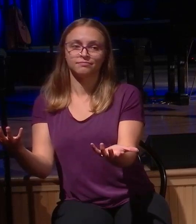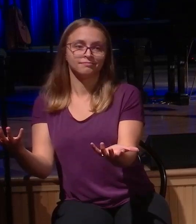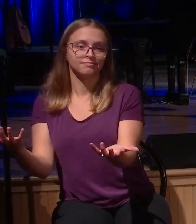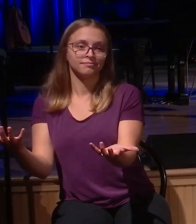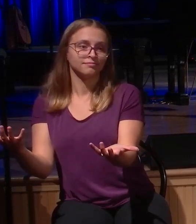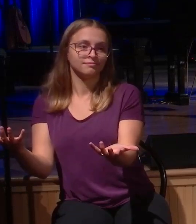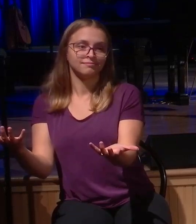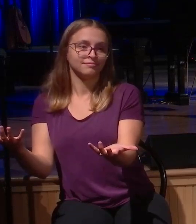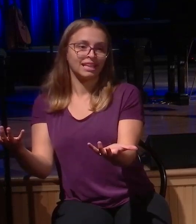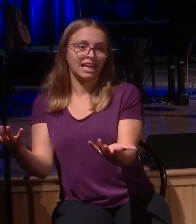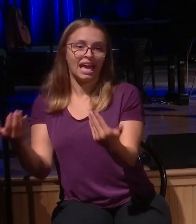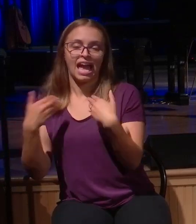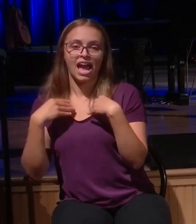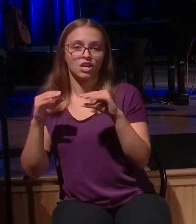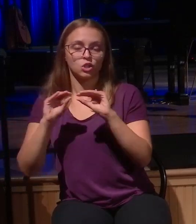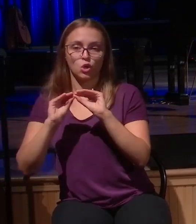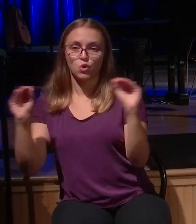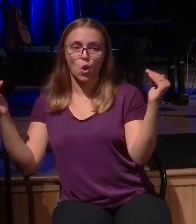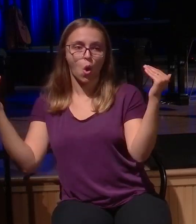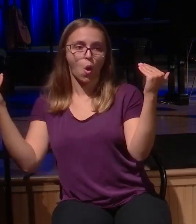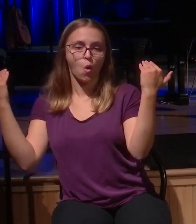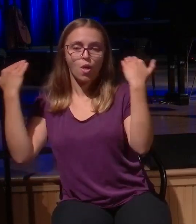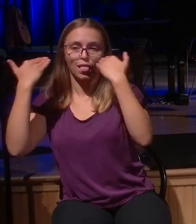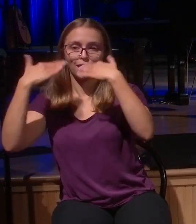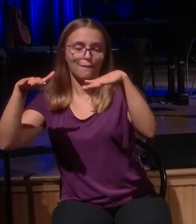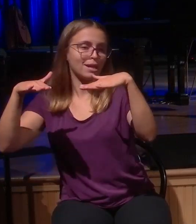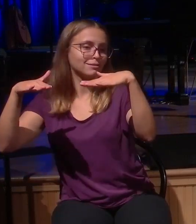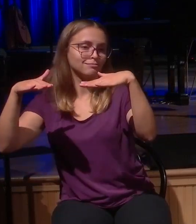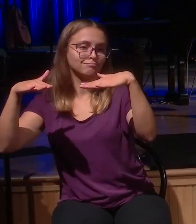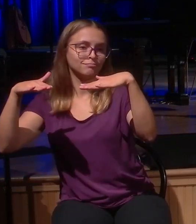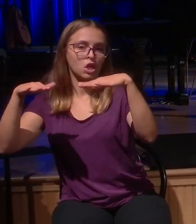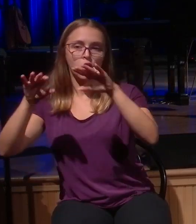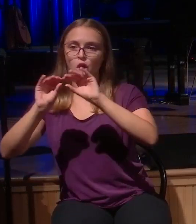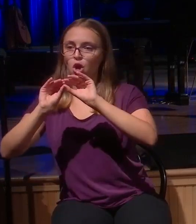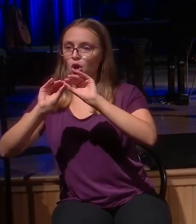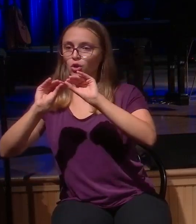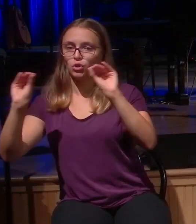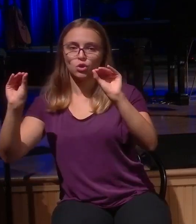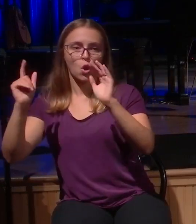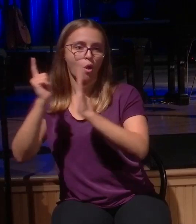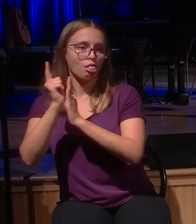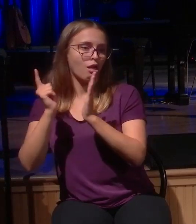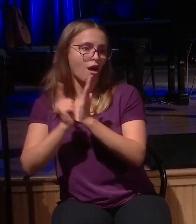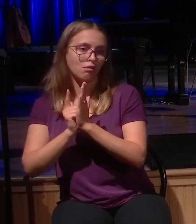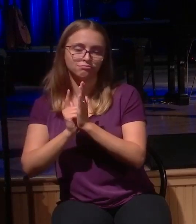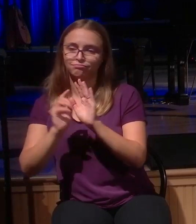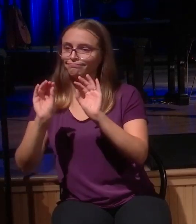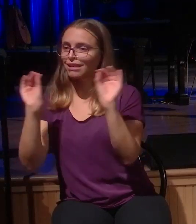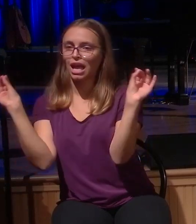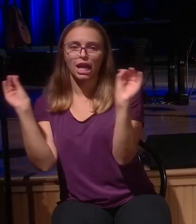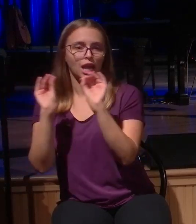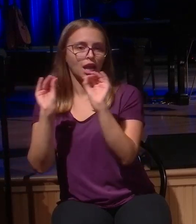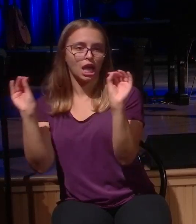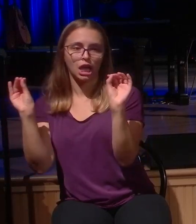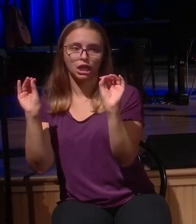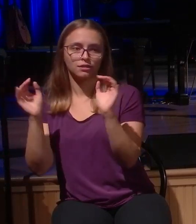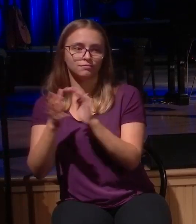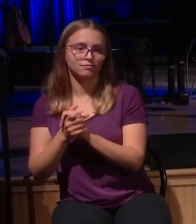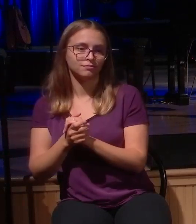lifestyle. There was absolutely no restrictions, no restraints. As the Little Caesar commercial says, there's no